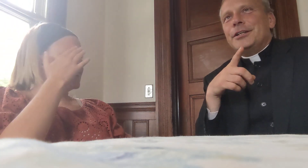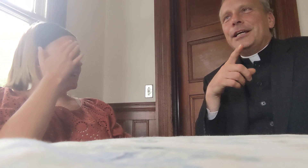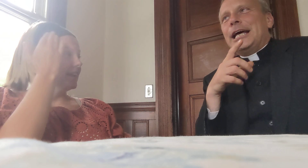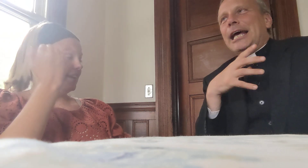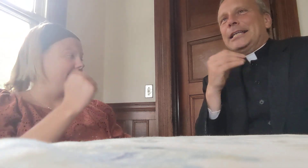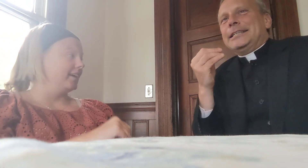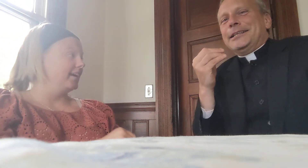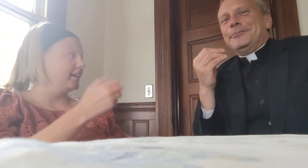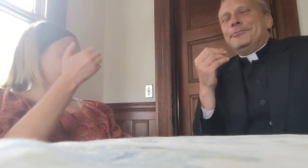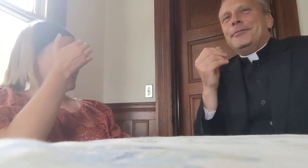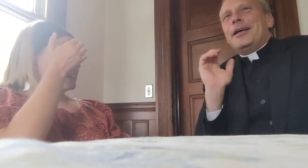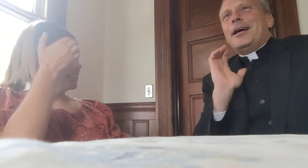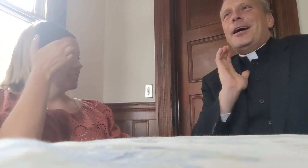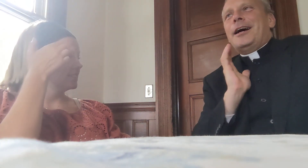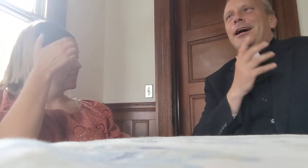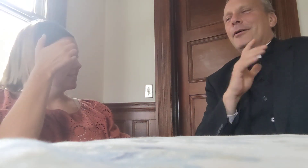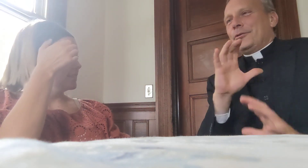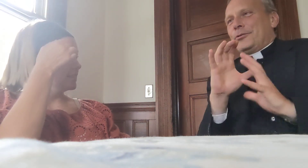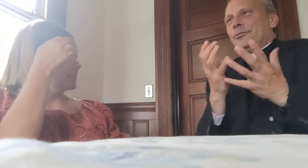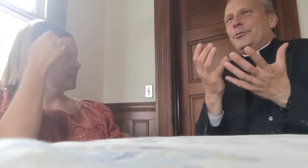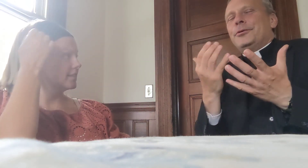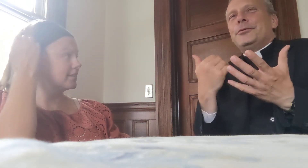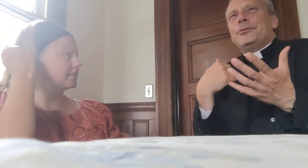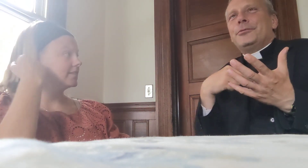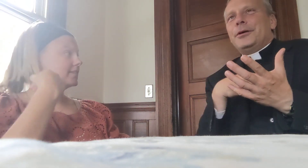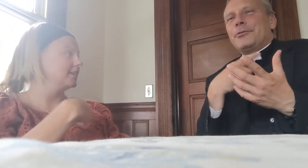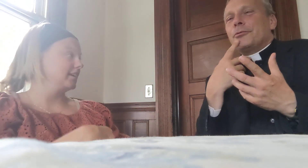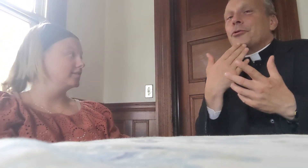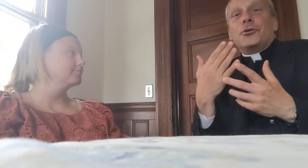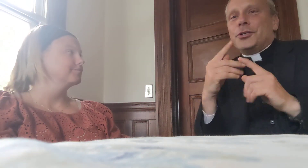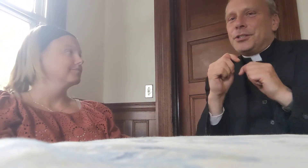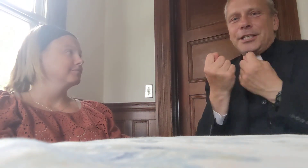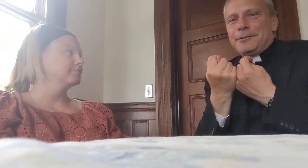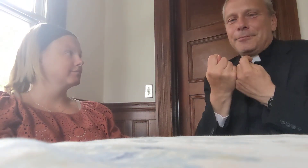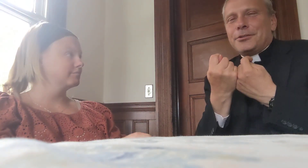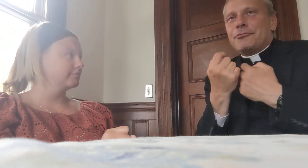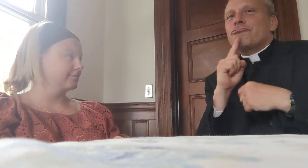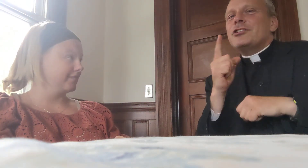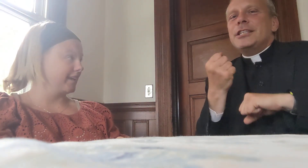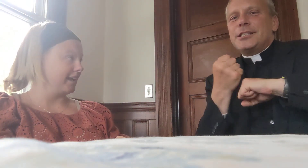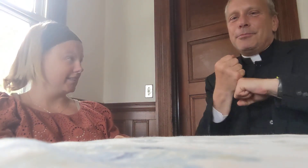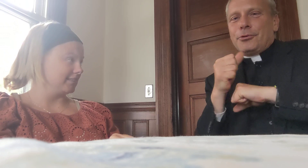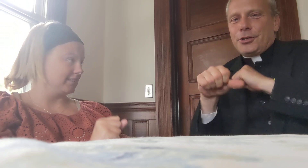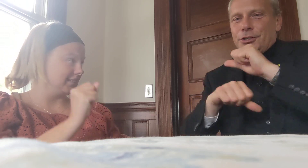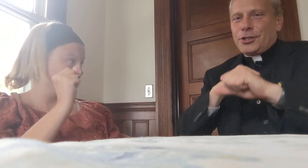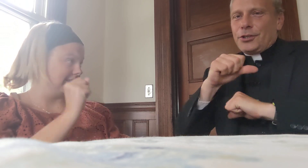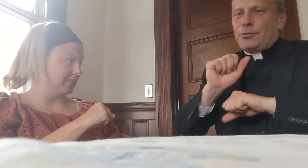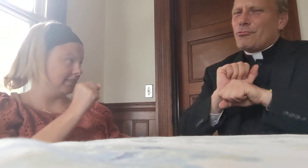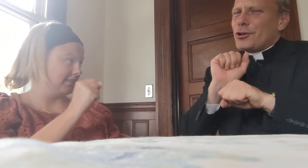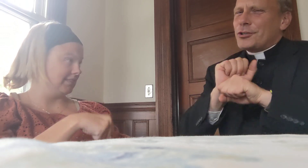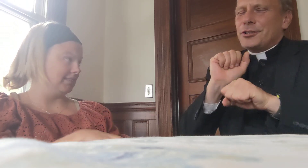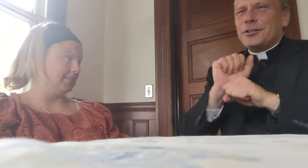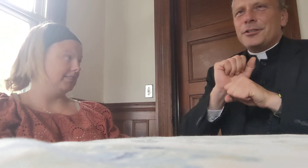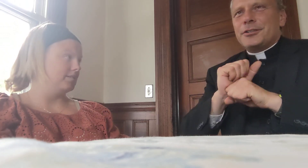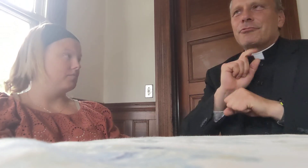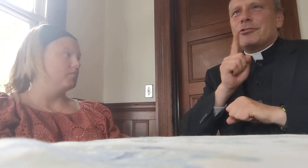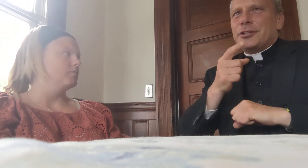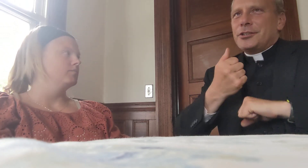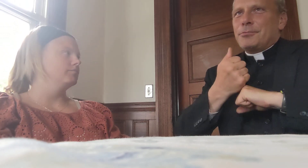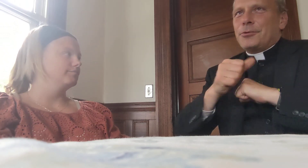and, um, our group, we have a good team, so, we really supported each other, and worked to really support